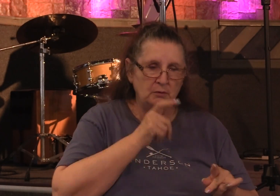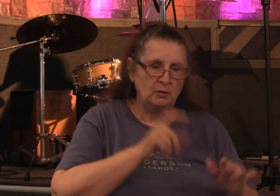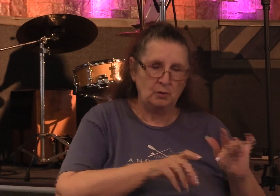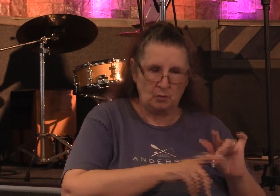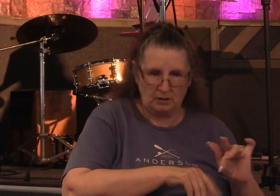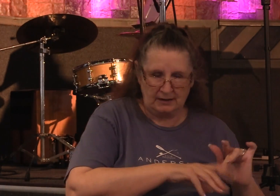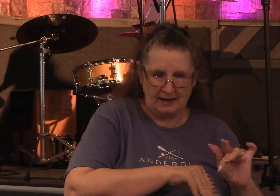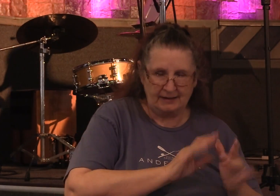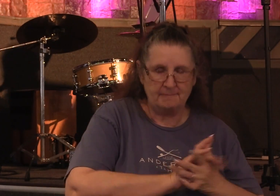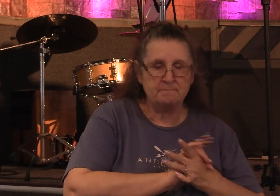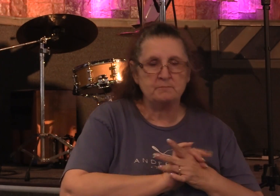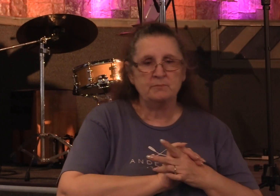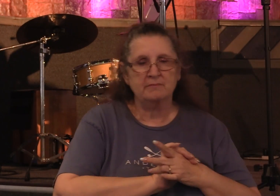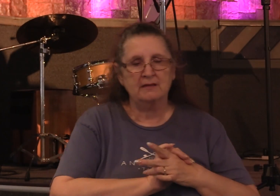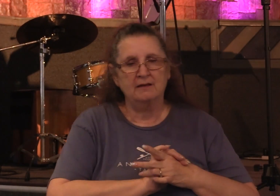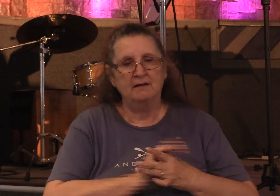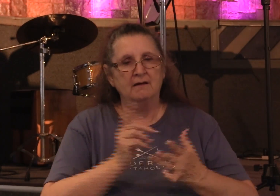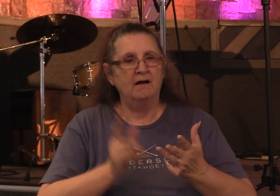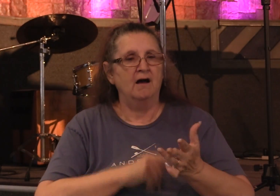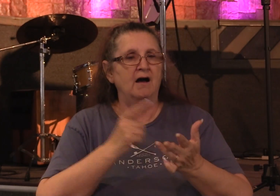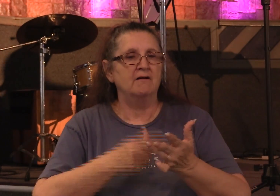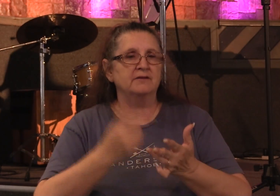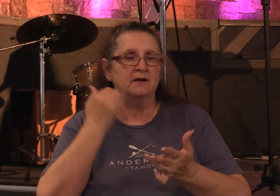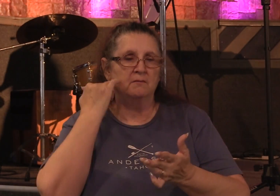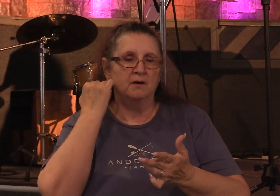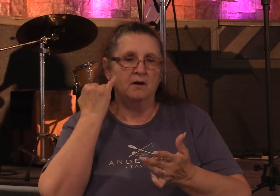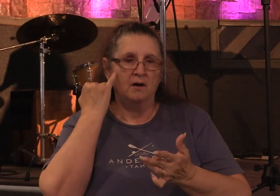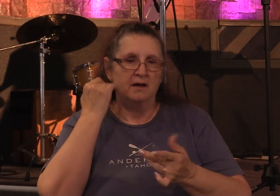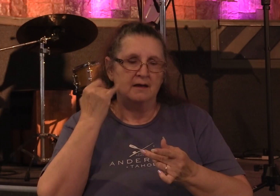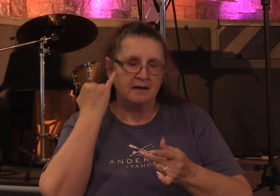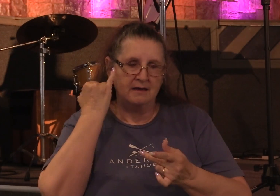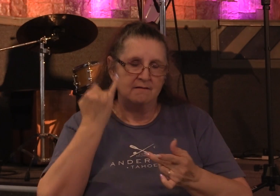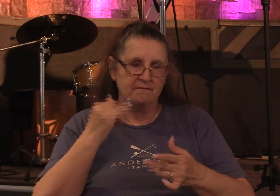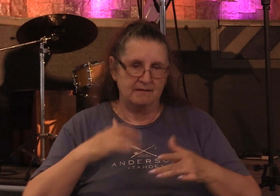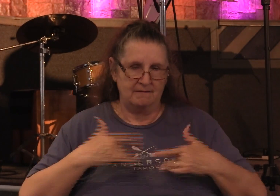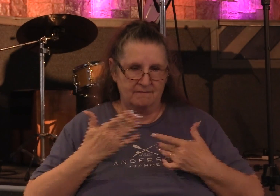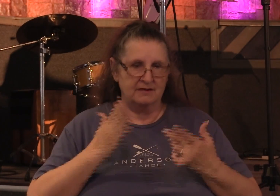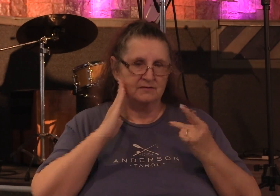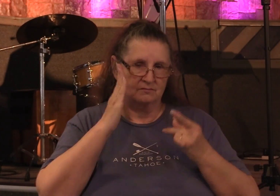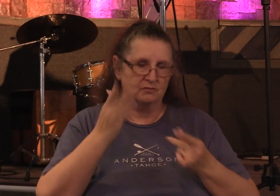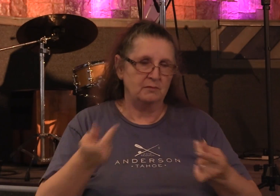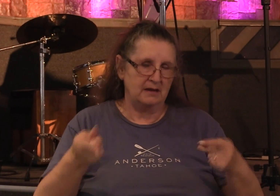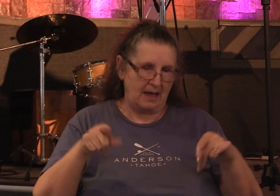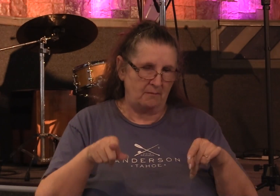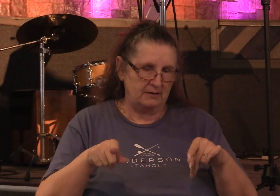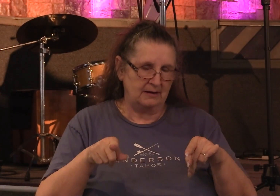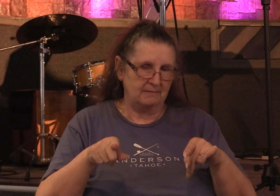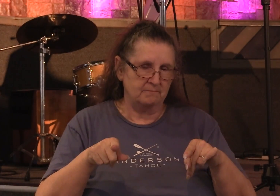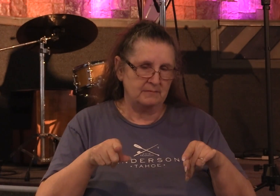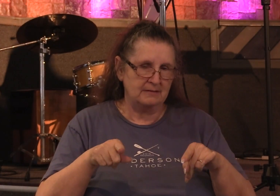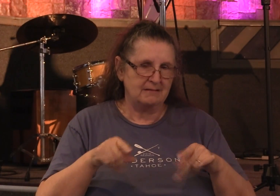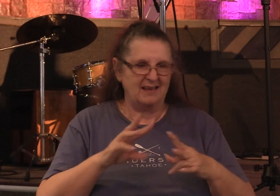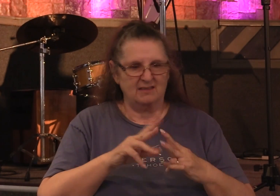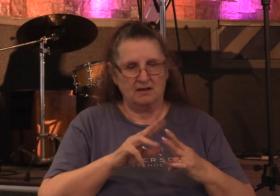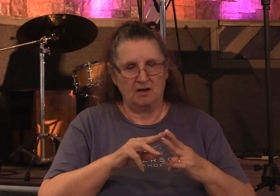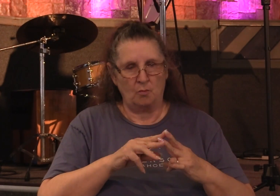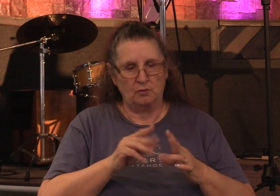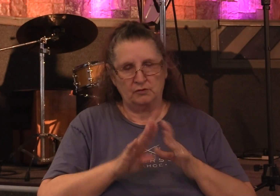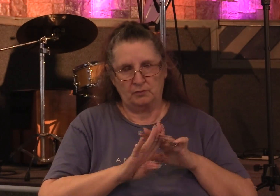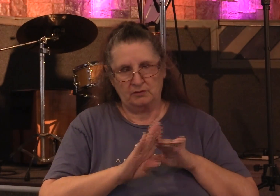Oftentimes, when we have an event come up, for example, the couple's retreat, sometimes the cost of that